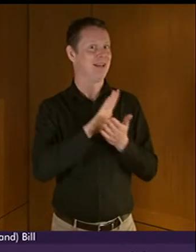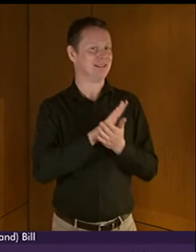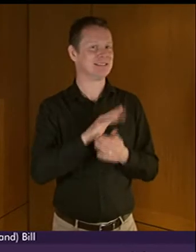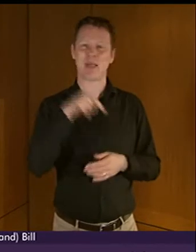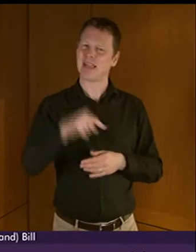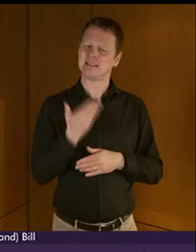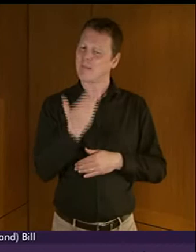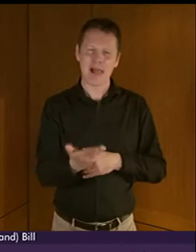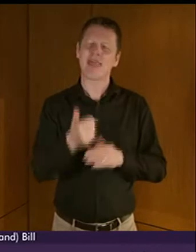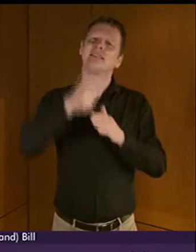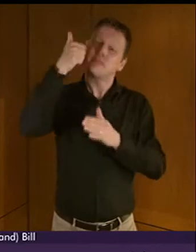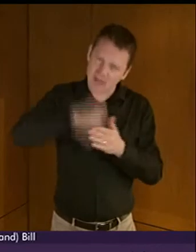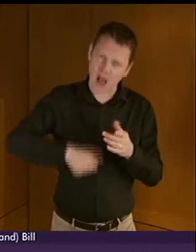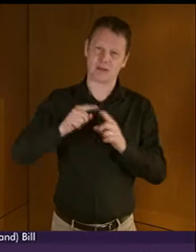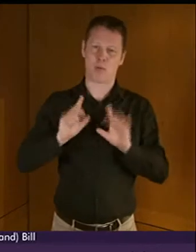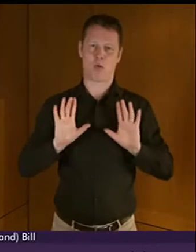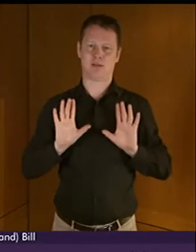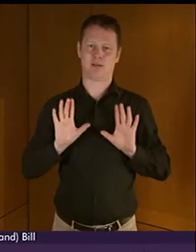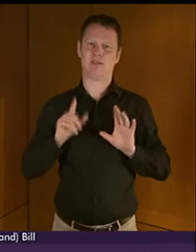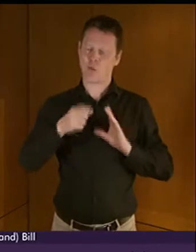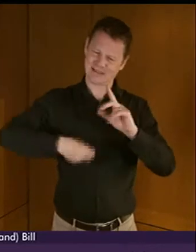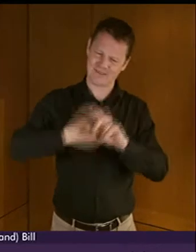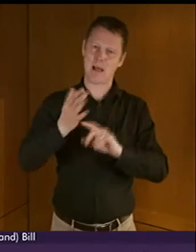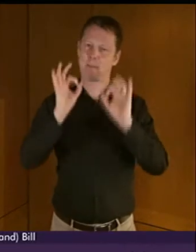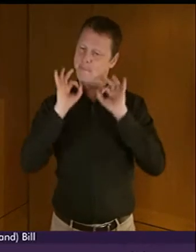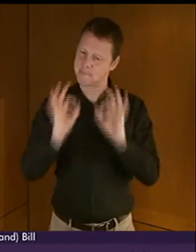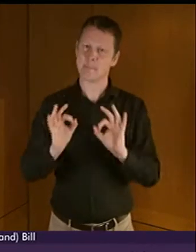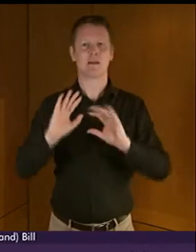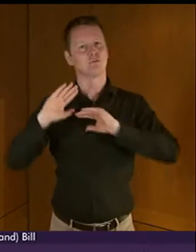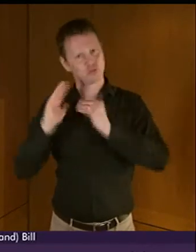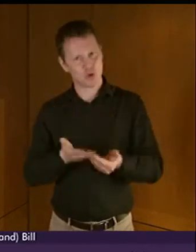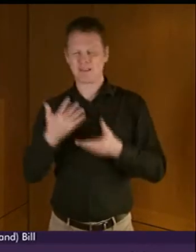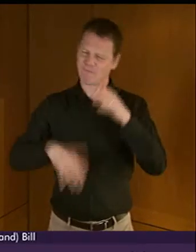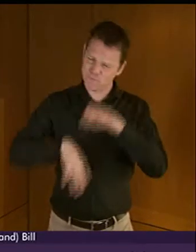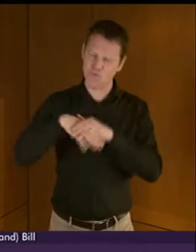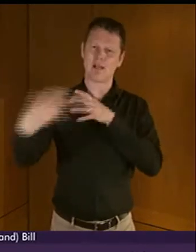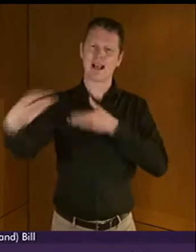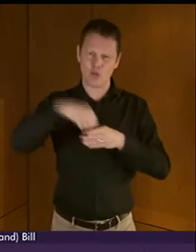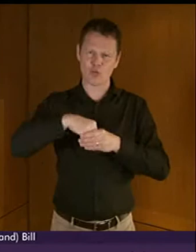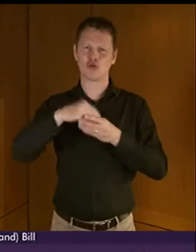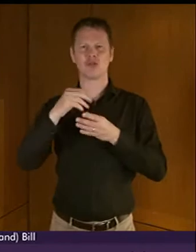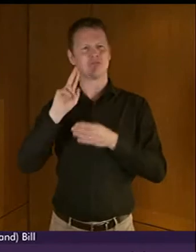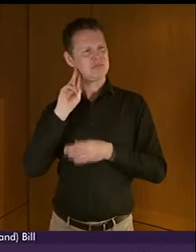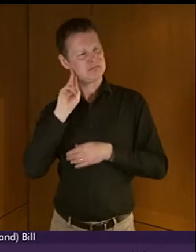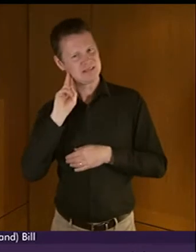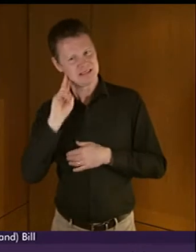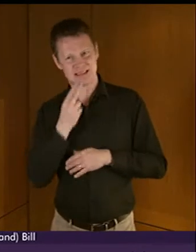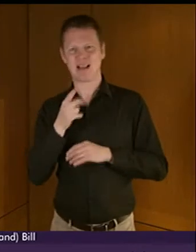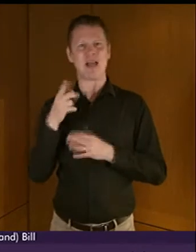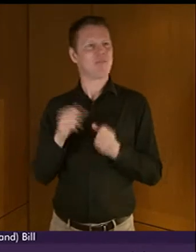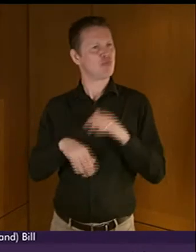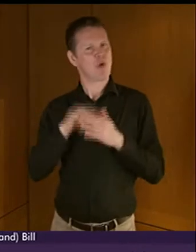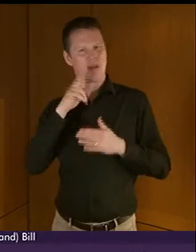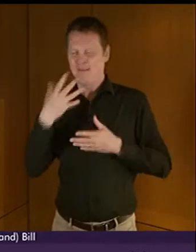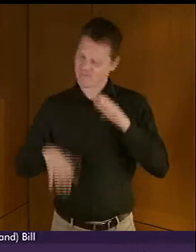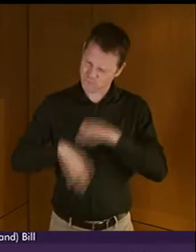point for developing services which can allow full inclusion and participation of those who suffer from profound